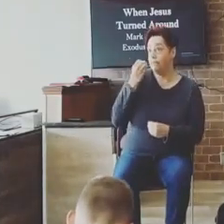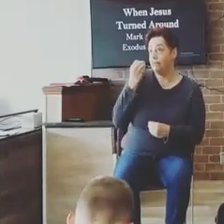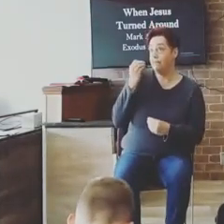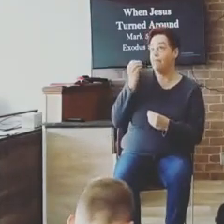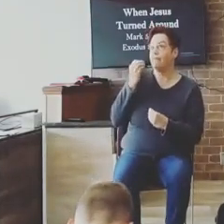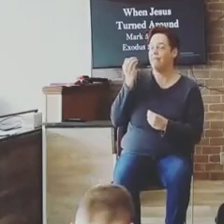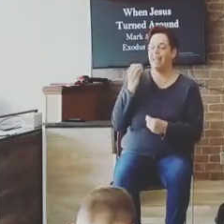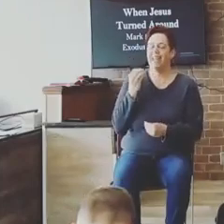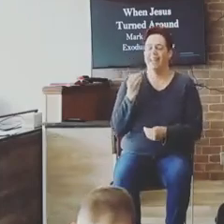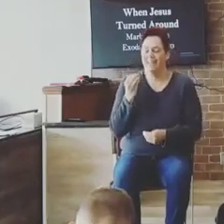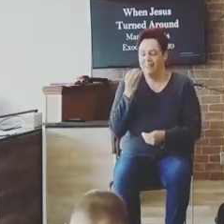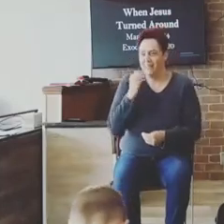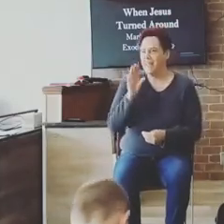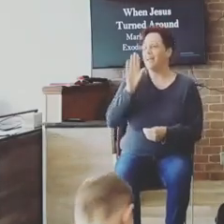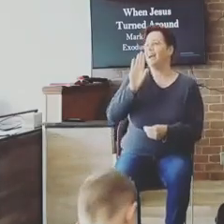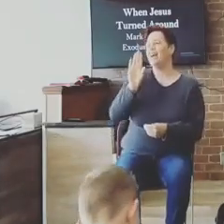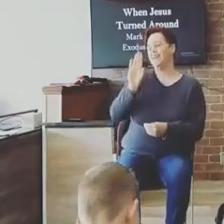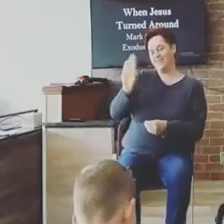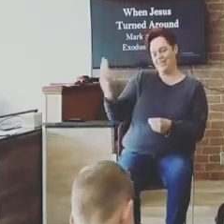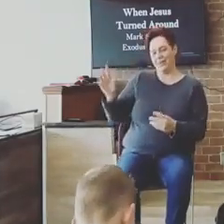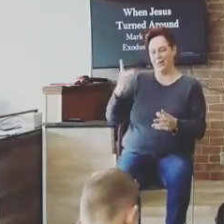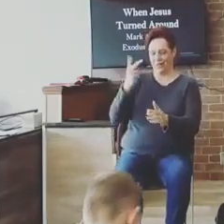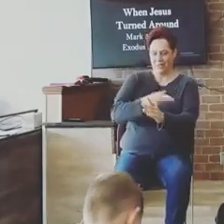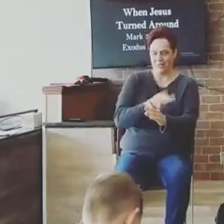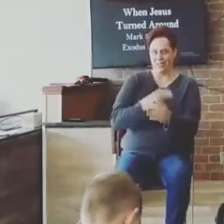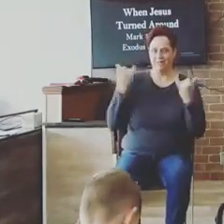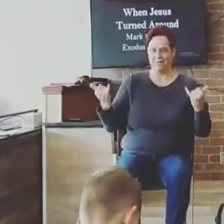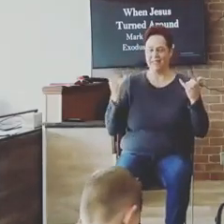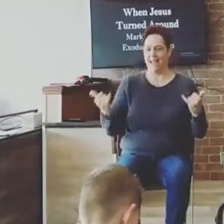Amen. There's my buddy right there.